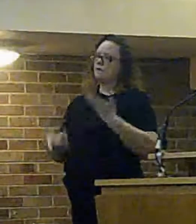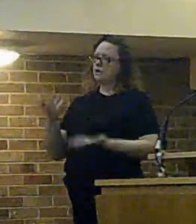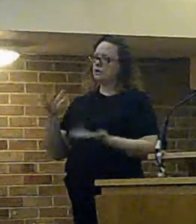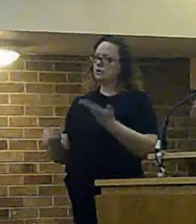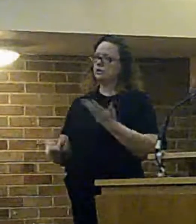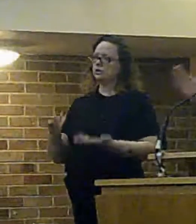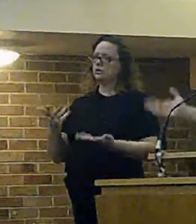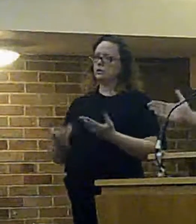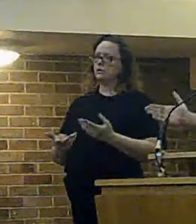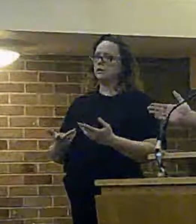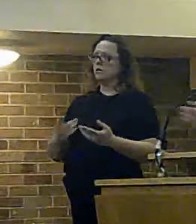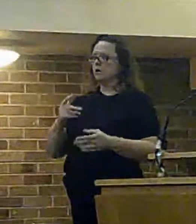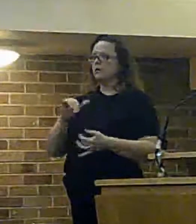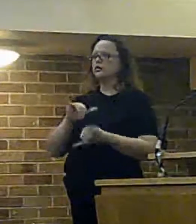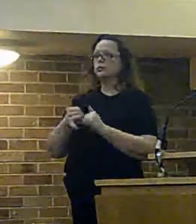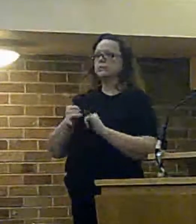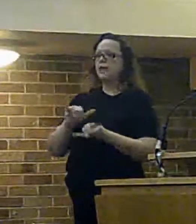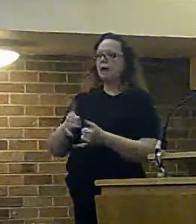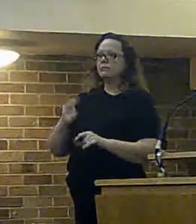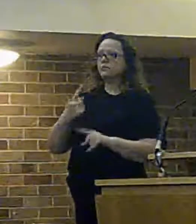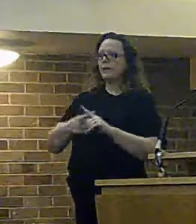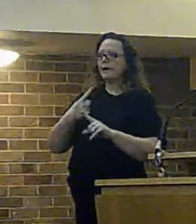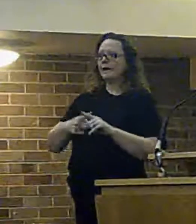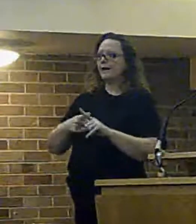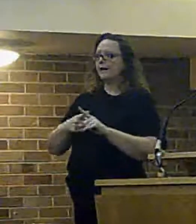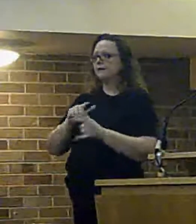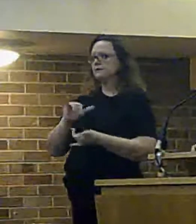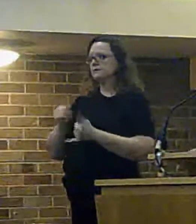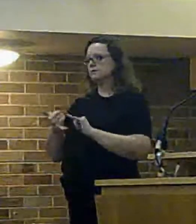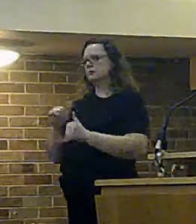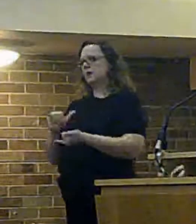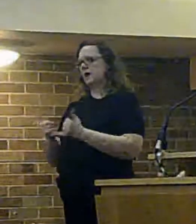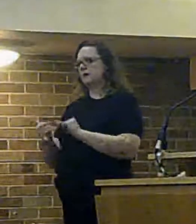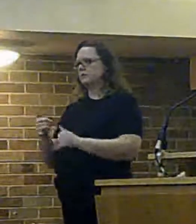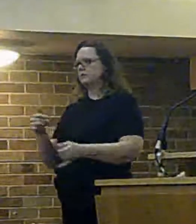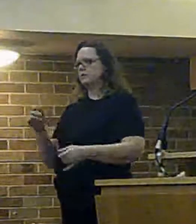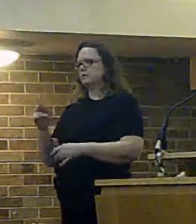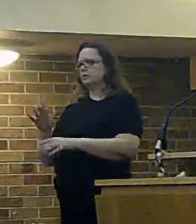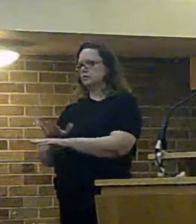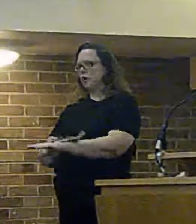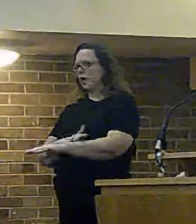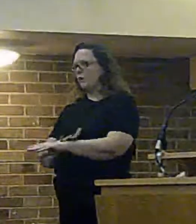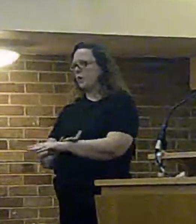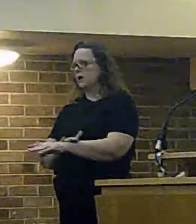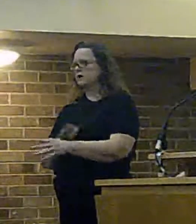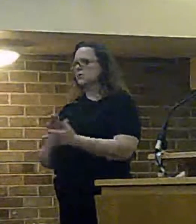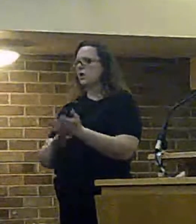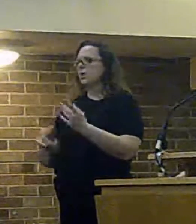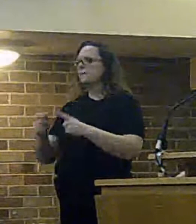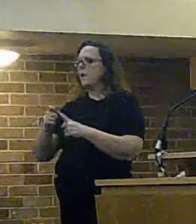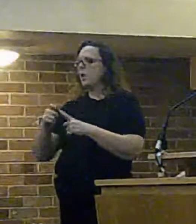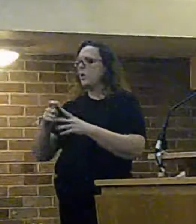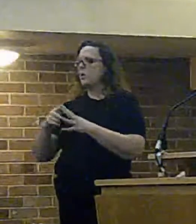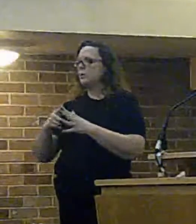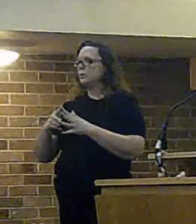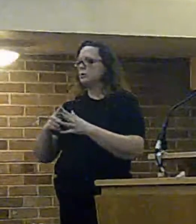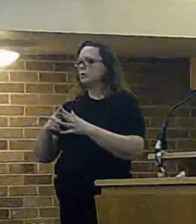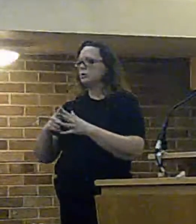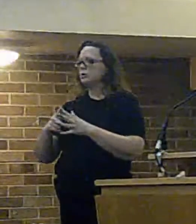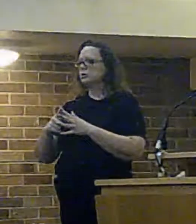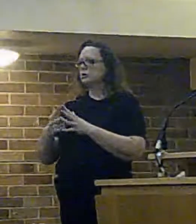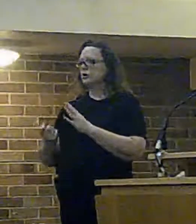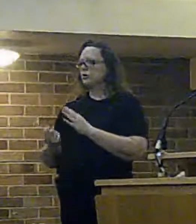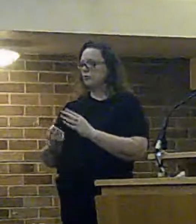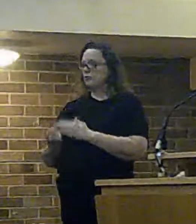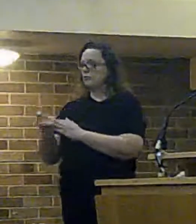are quicker and we are slower it's it's the it's not the mode so it's not the most frequently occurring and it's not the medium it isn't